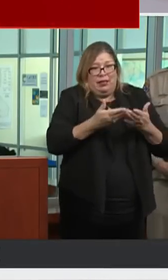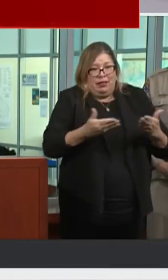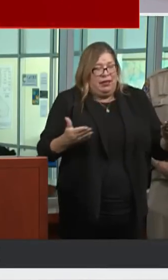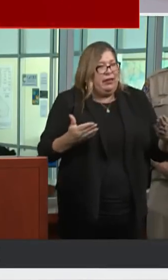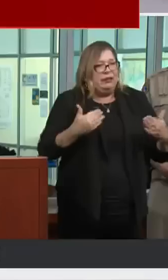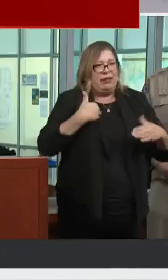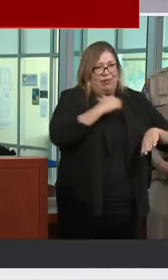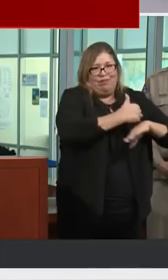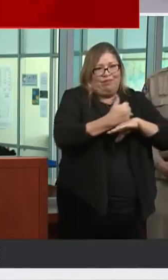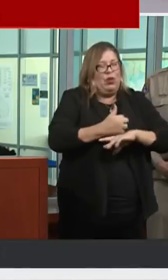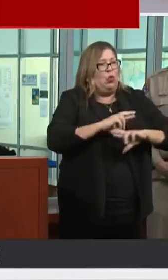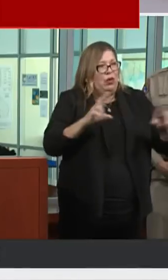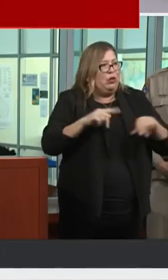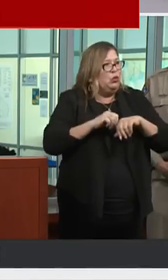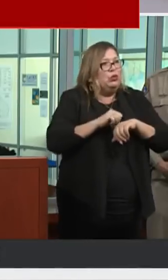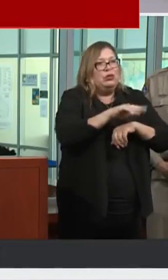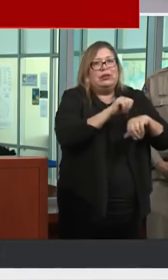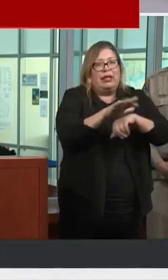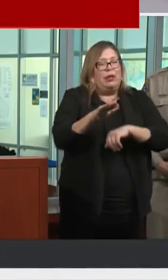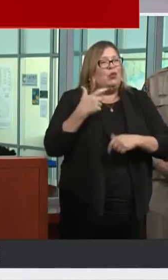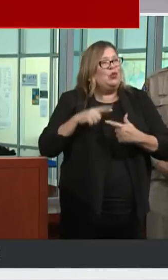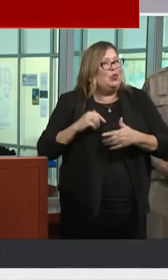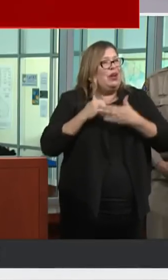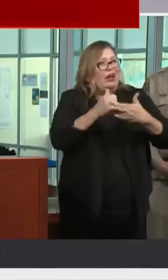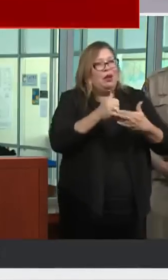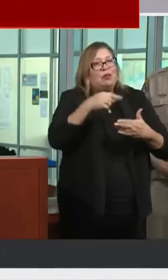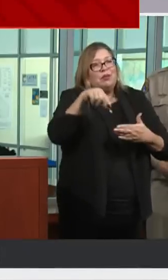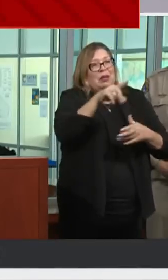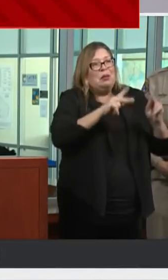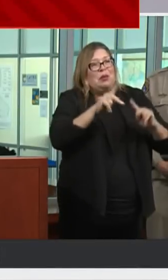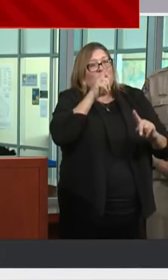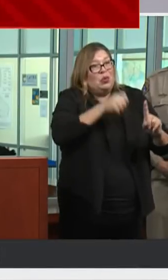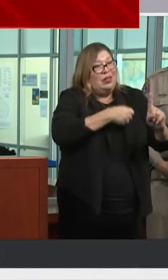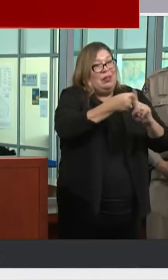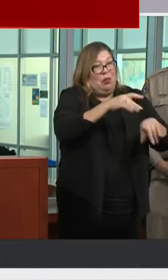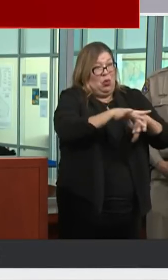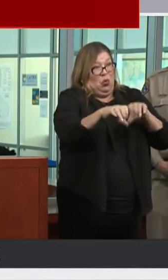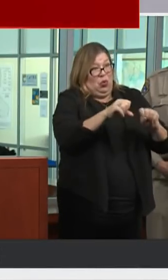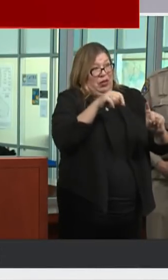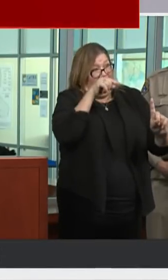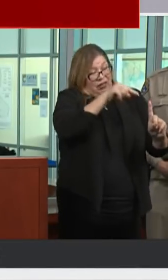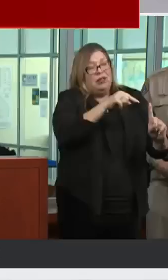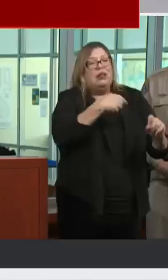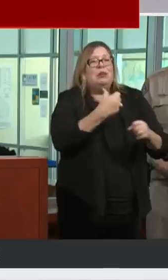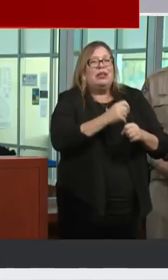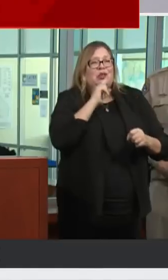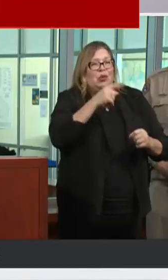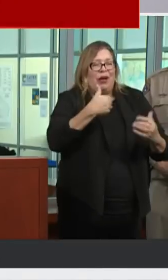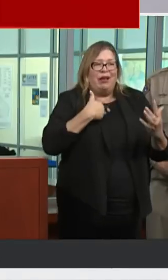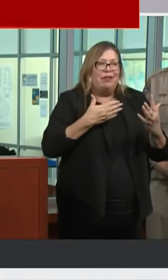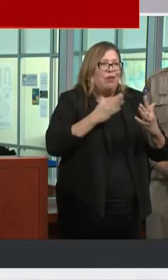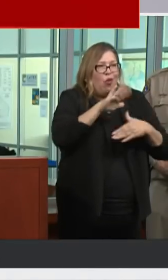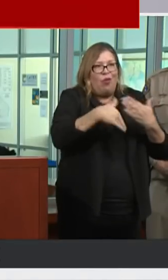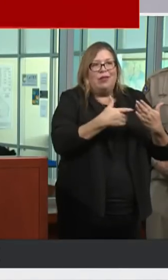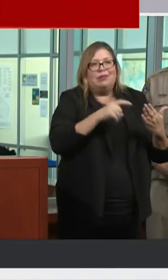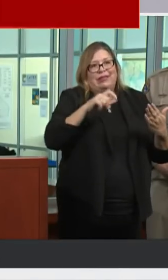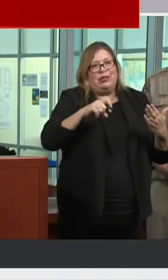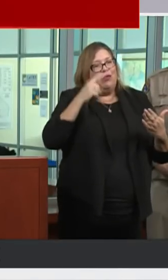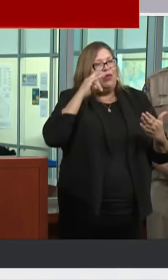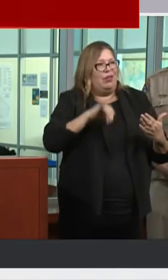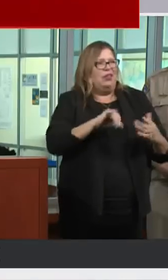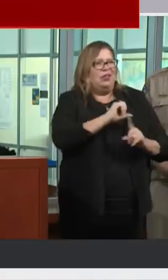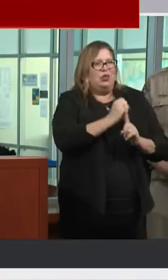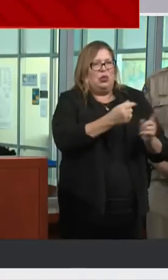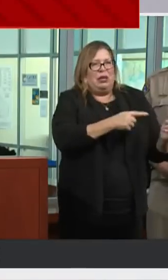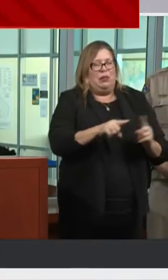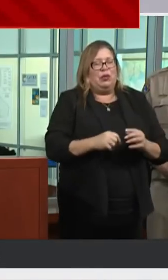so and that we help the folks up there navigate through this particular situation. We know that with the